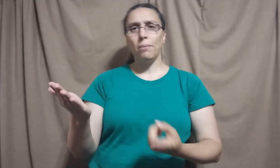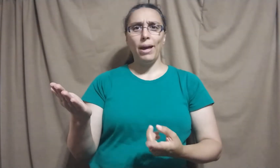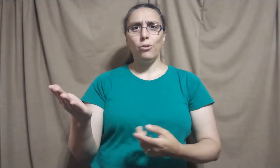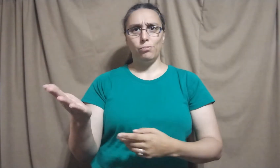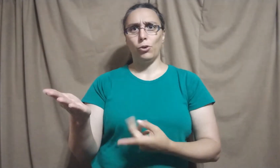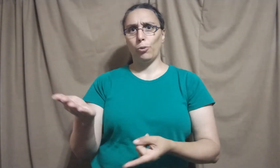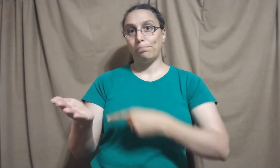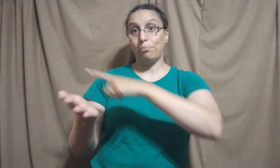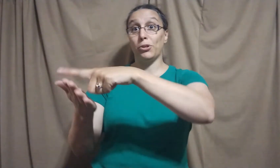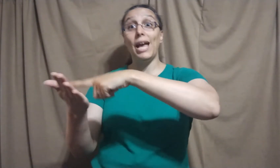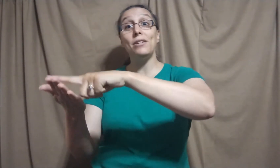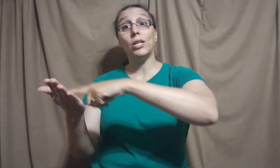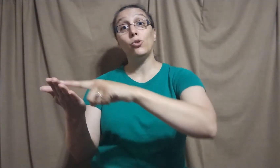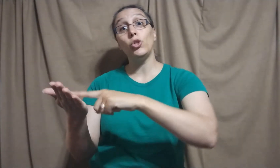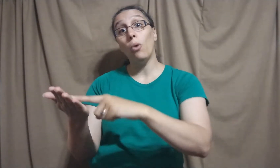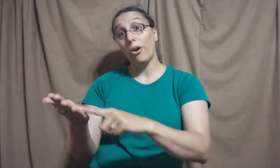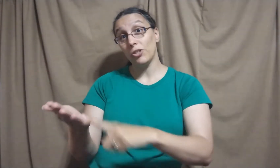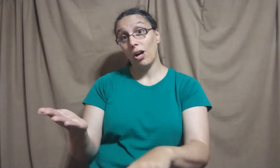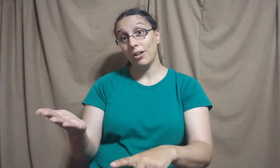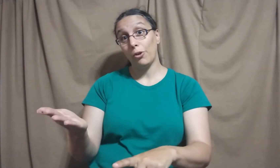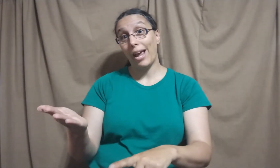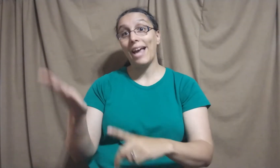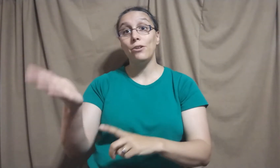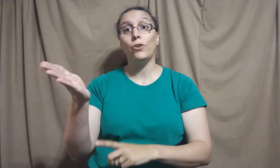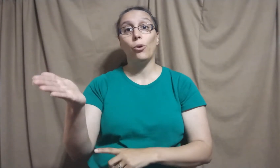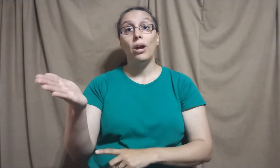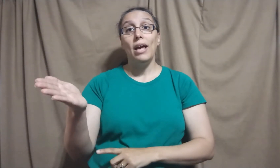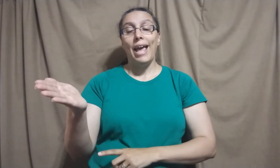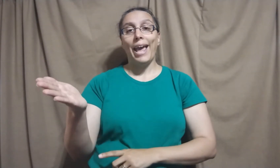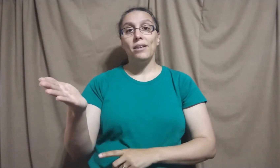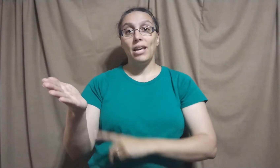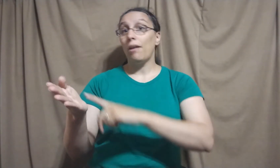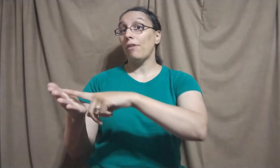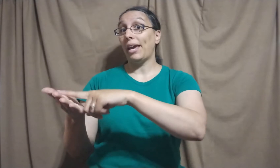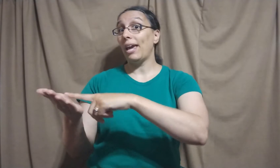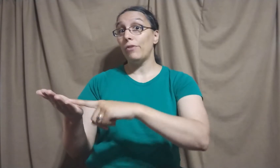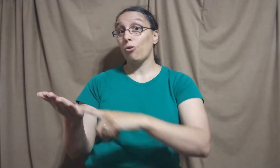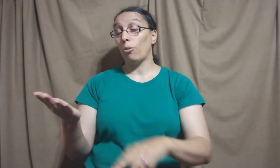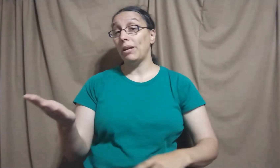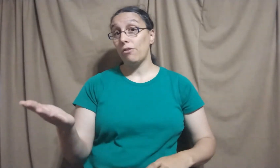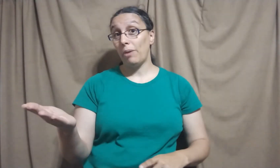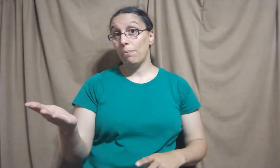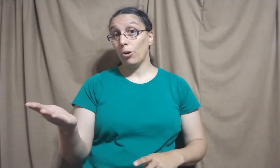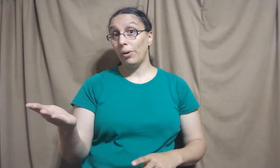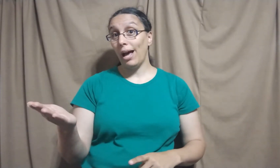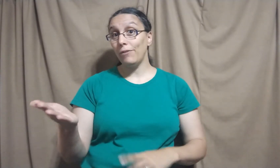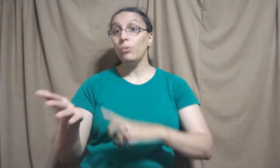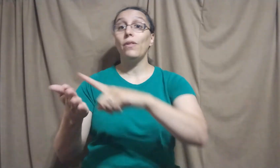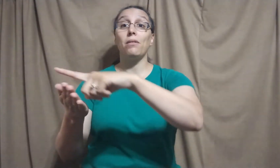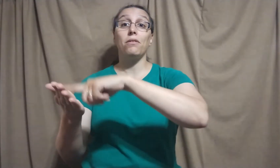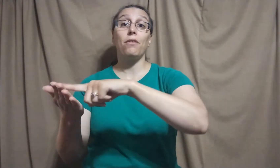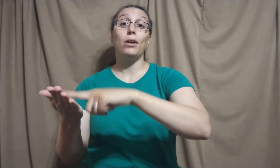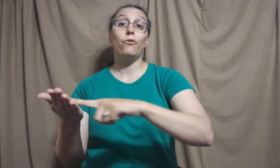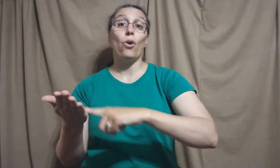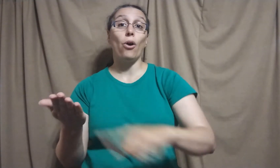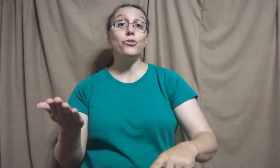about your pretending to do art on your hand if your hand is a canvas or a piece of paper or what have you. That's the sign for art.